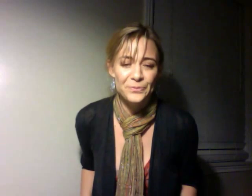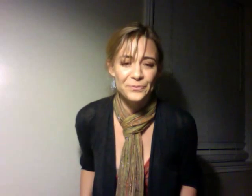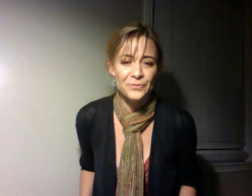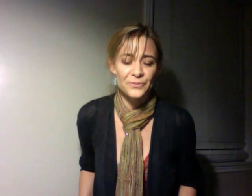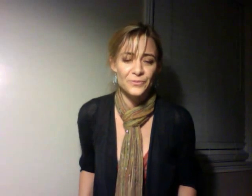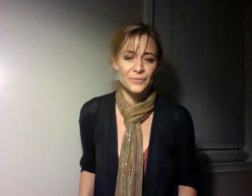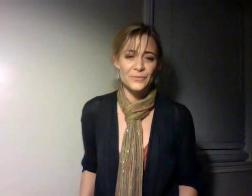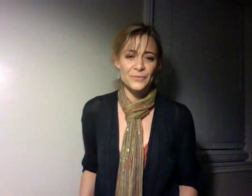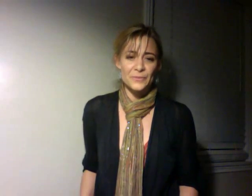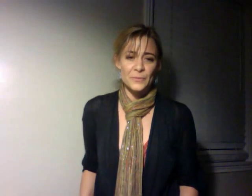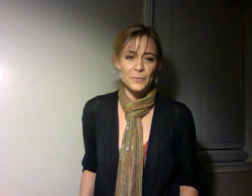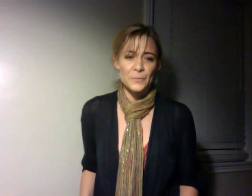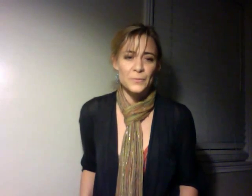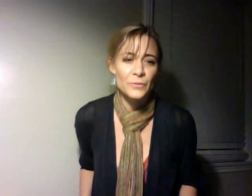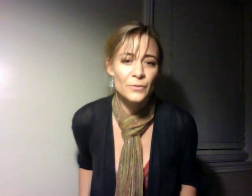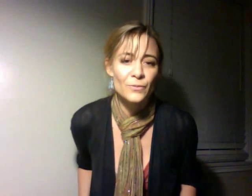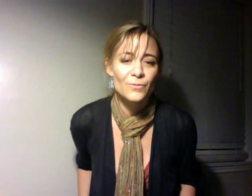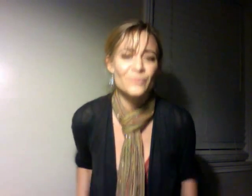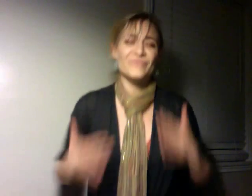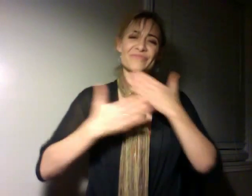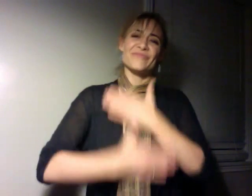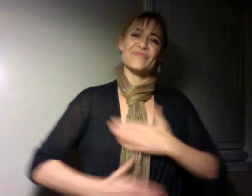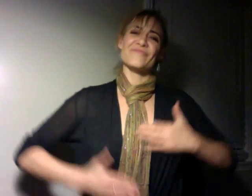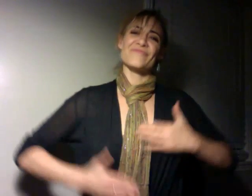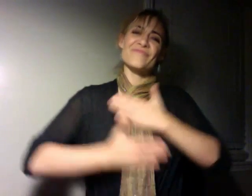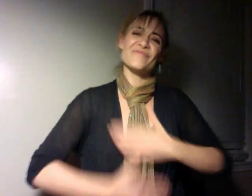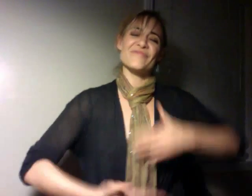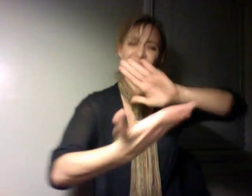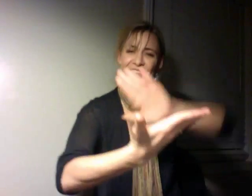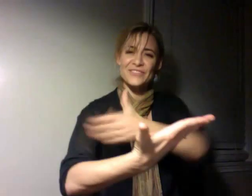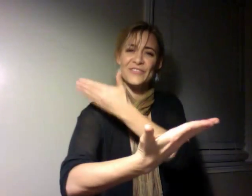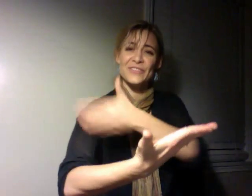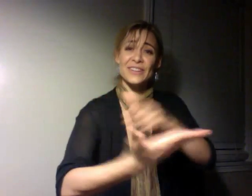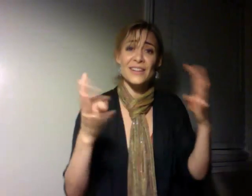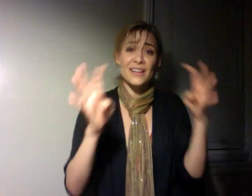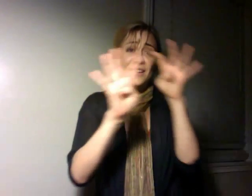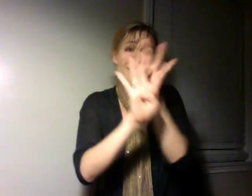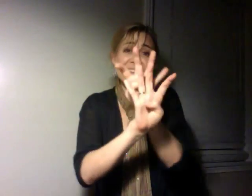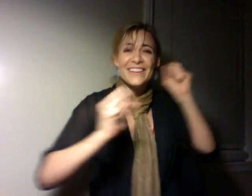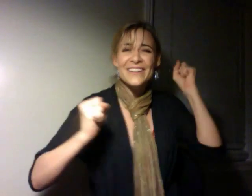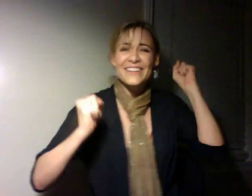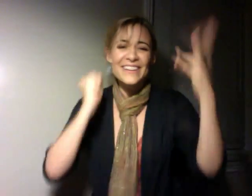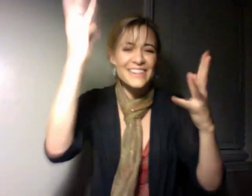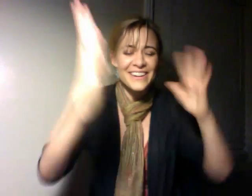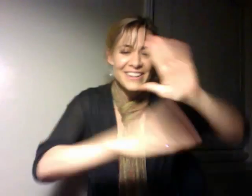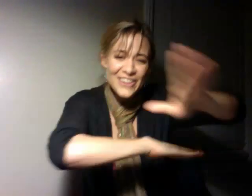No, you're not listening, Will. There'll be laughter, there'll be song, we'll go caroling all night long.